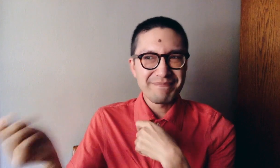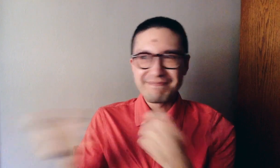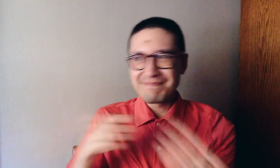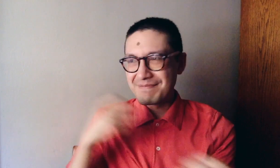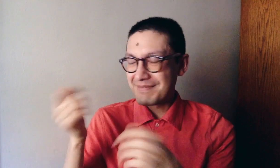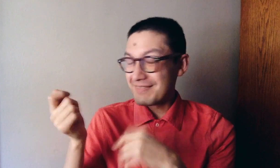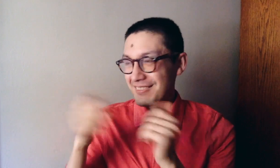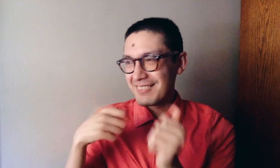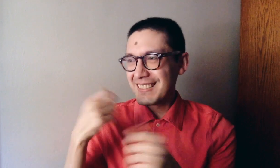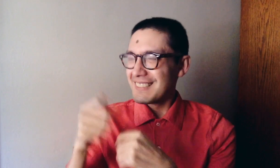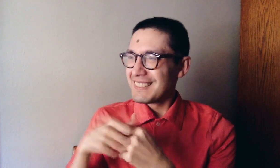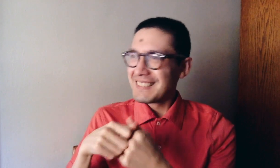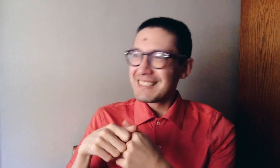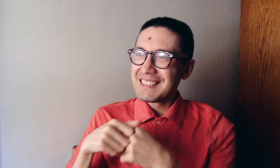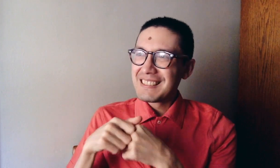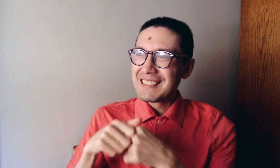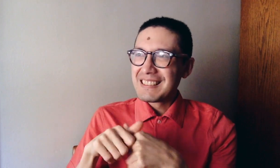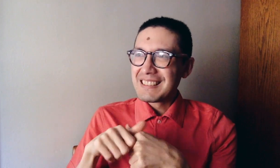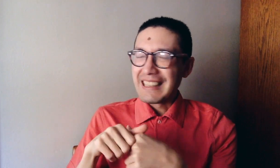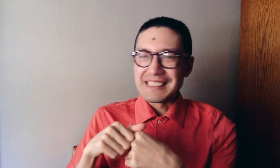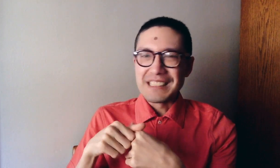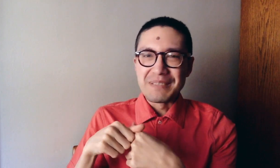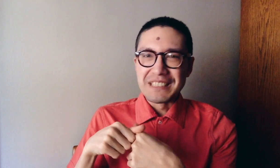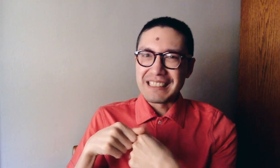get subjects.